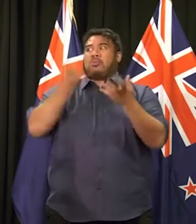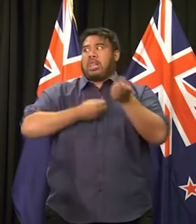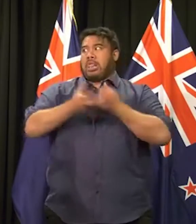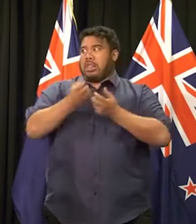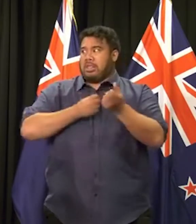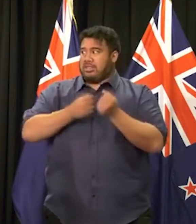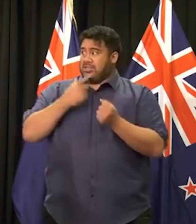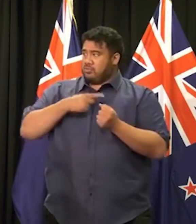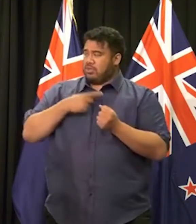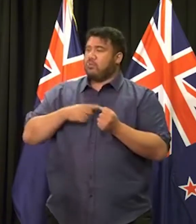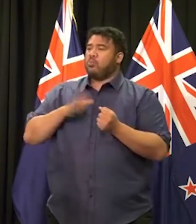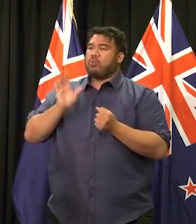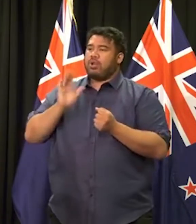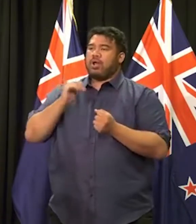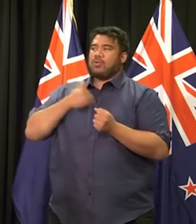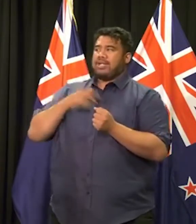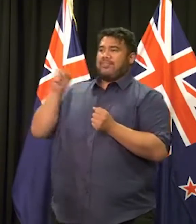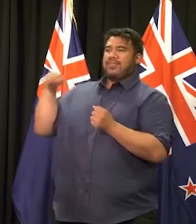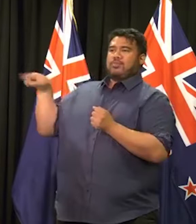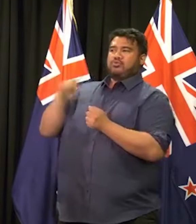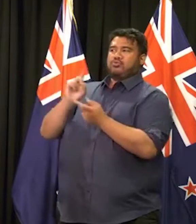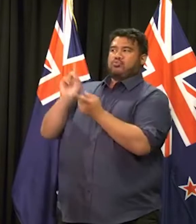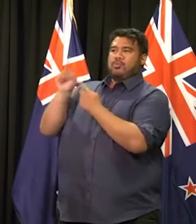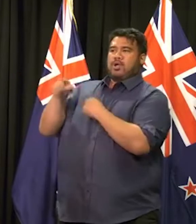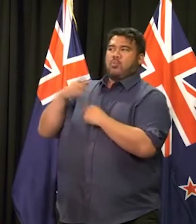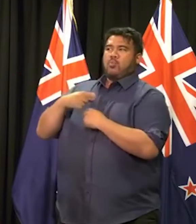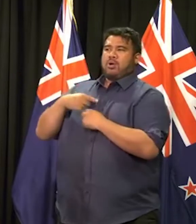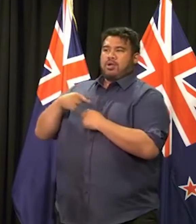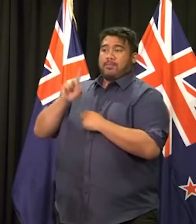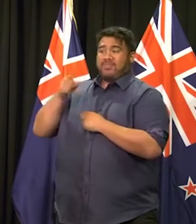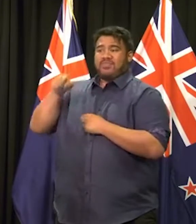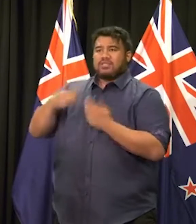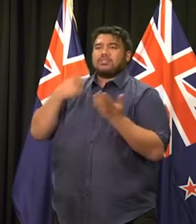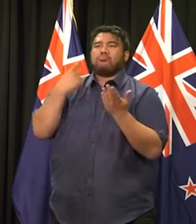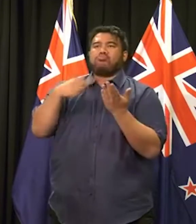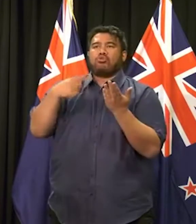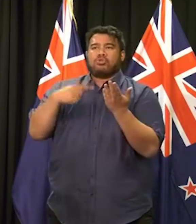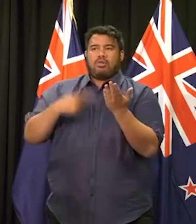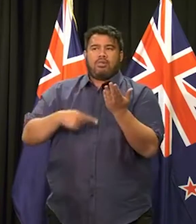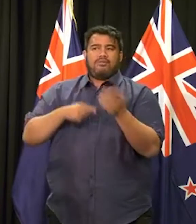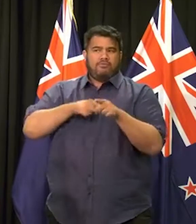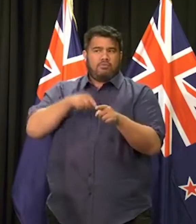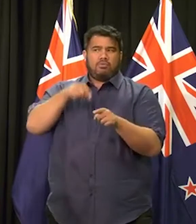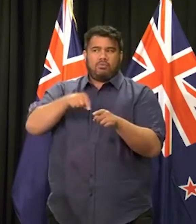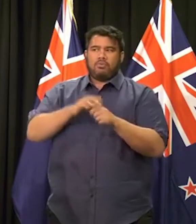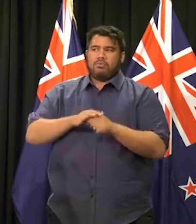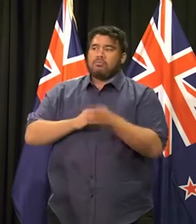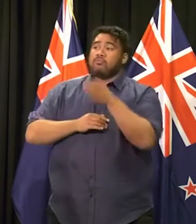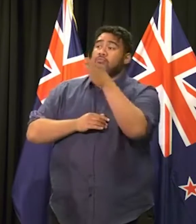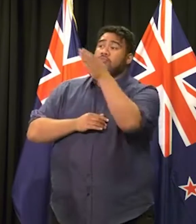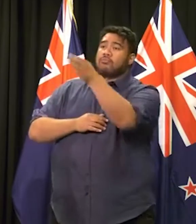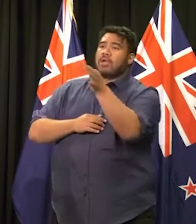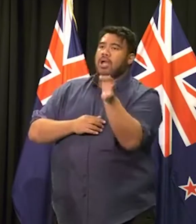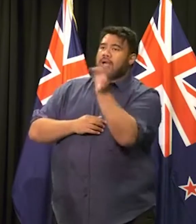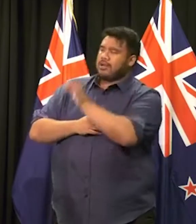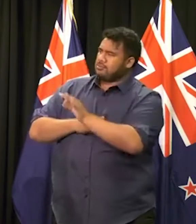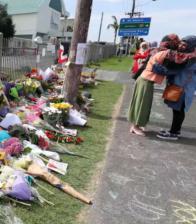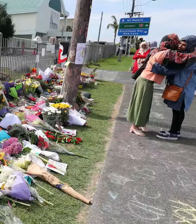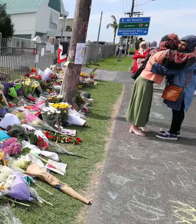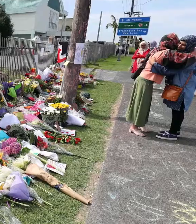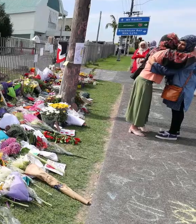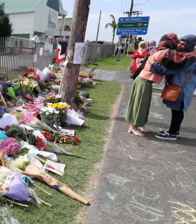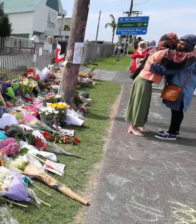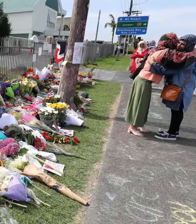both police and security, why that's the immediate response. But that is the protocol that's in place. Would the government give consideration to helping out